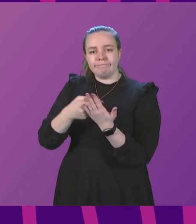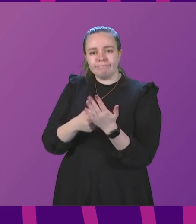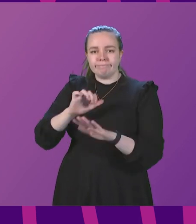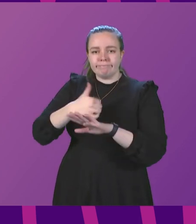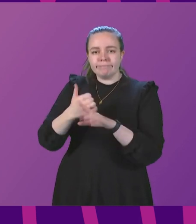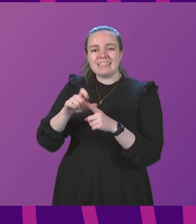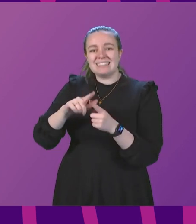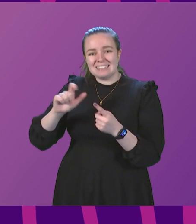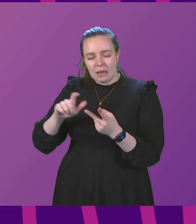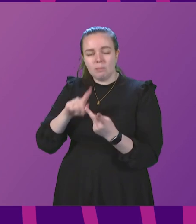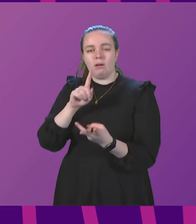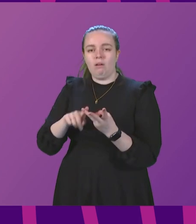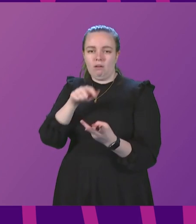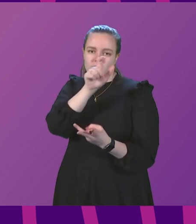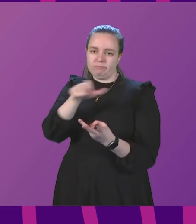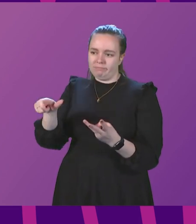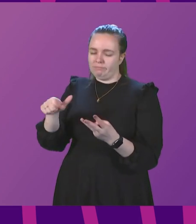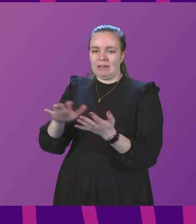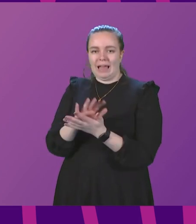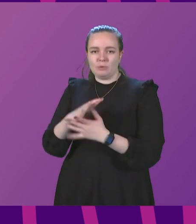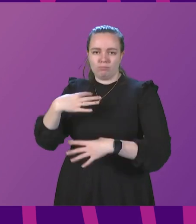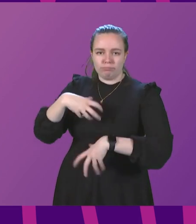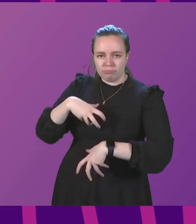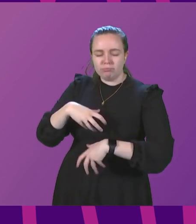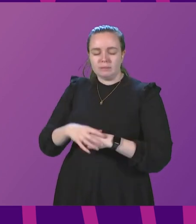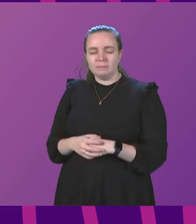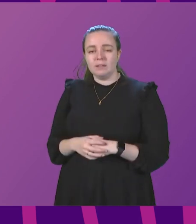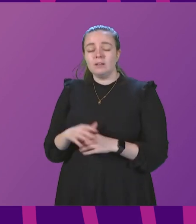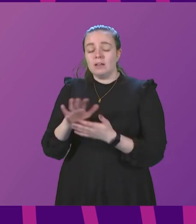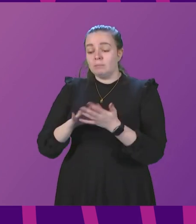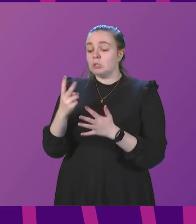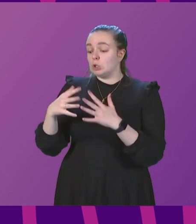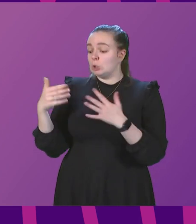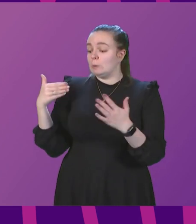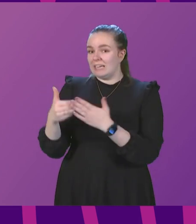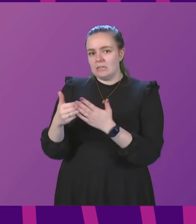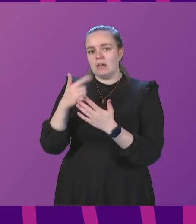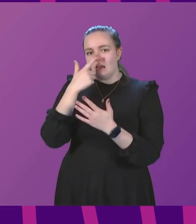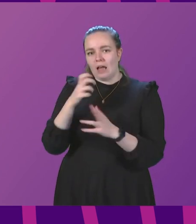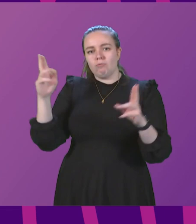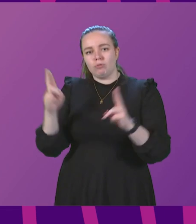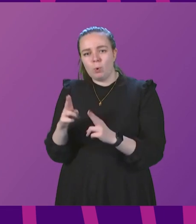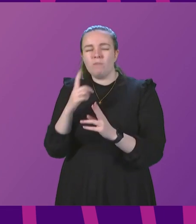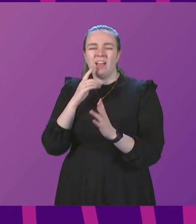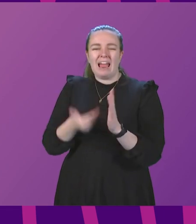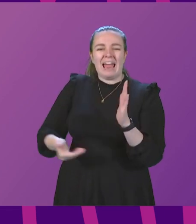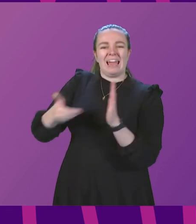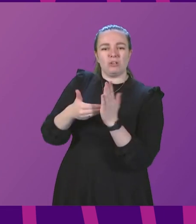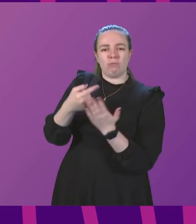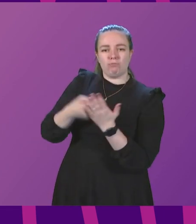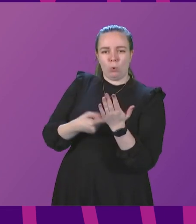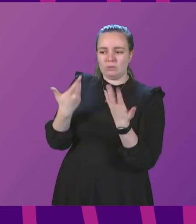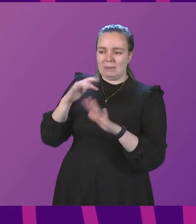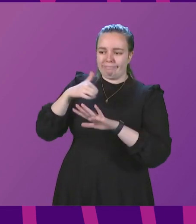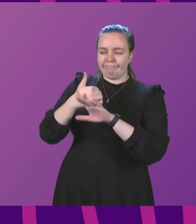to adapt behaviour to stem transmission. This has enabled us over the past two weeks to remove virtually all of the additional measures introduced